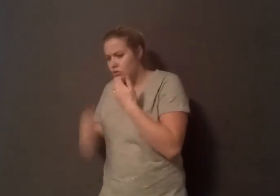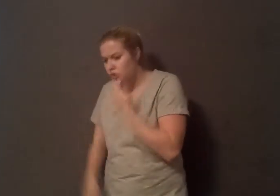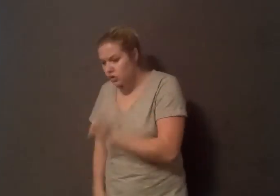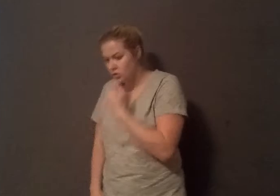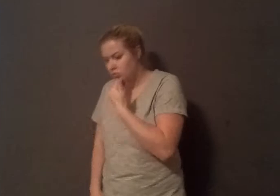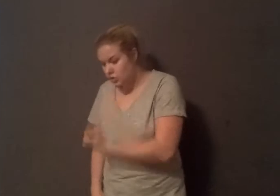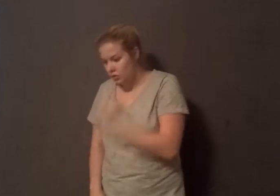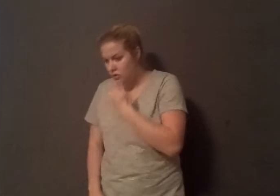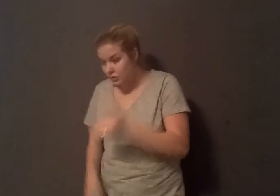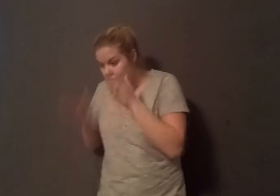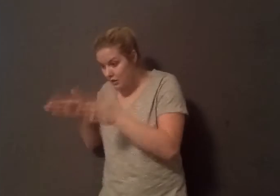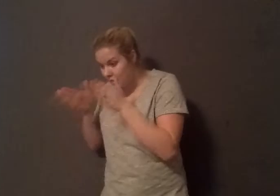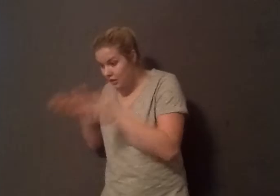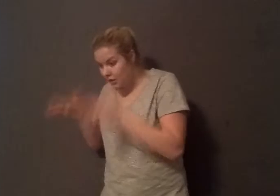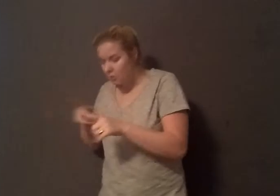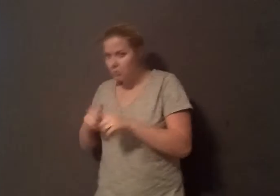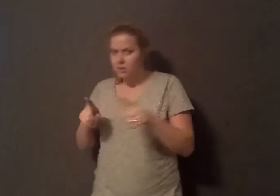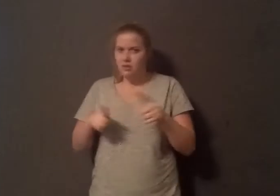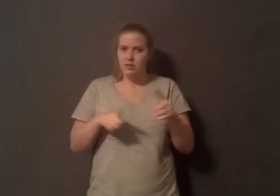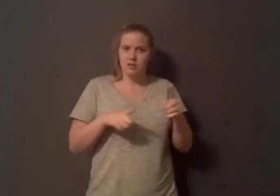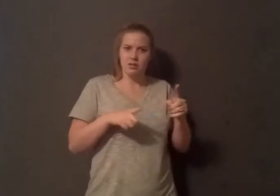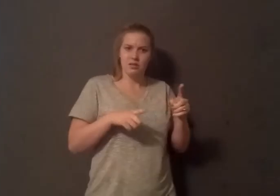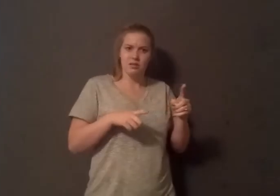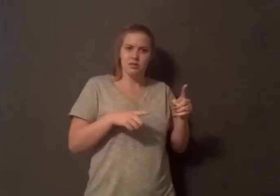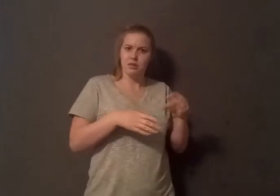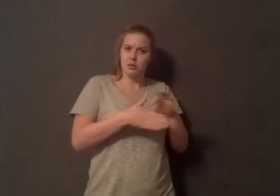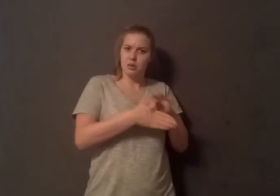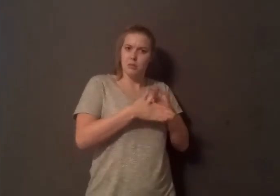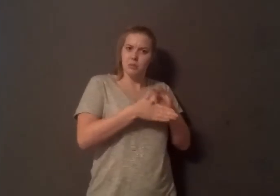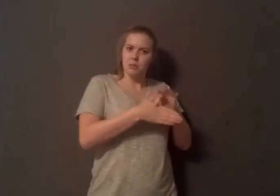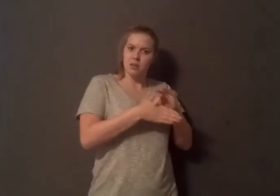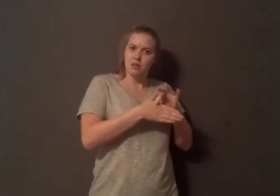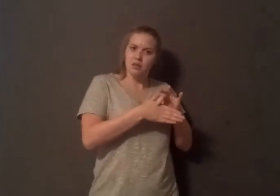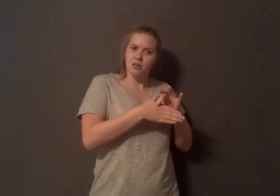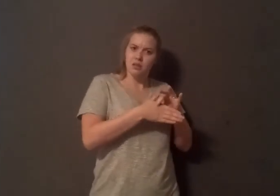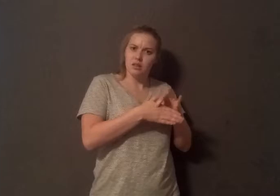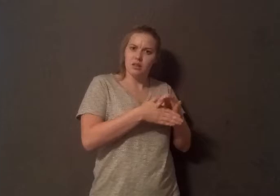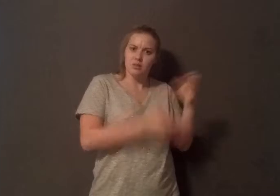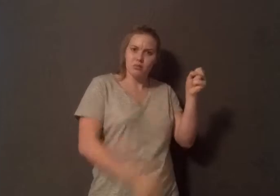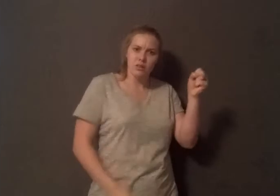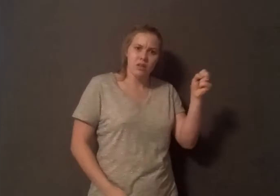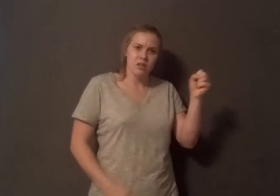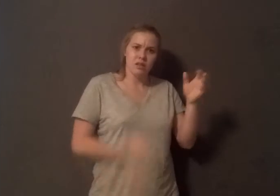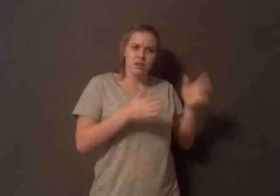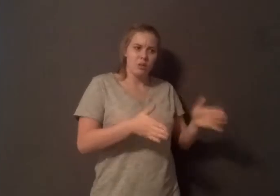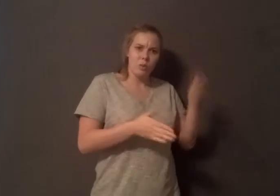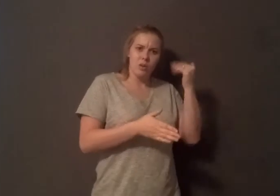off meat, dairy, eggs, pork, turkey, chicken. People need to understand. Now, if their child gets